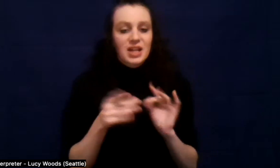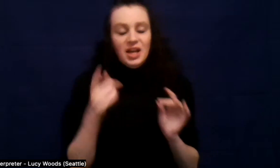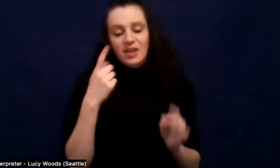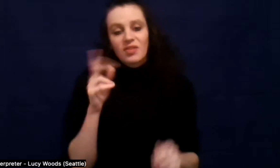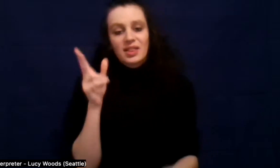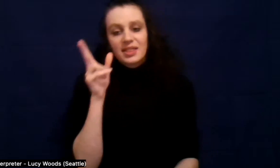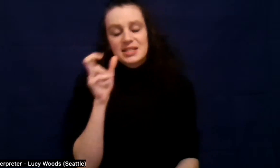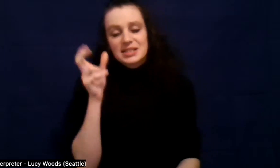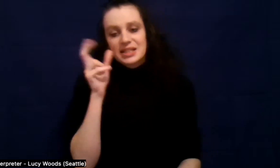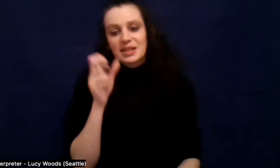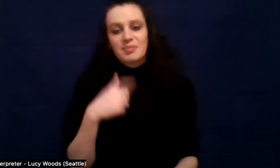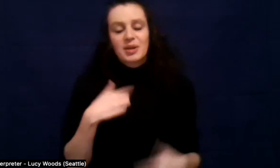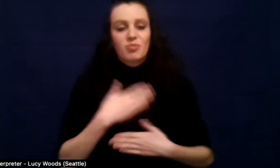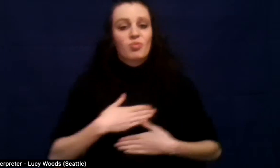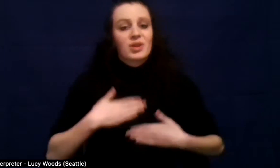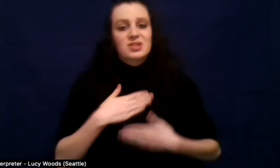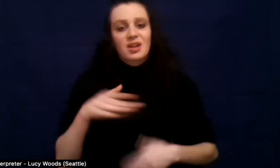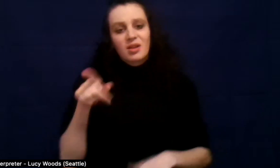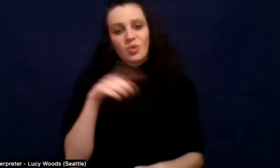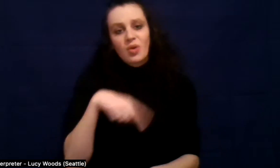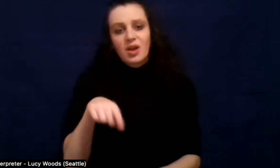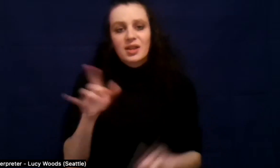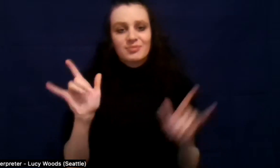Um, I appreciate all of you. Love you lots and lots.